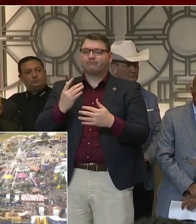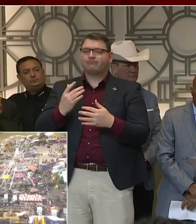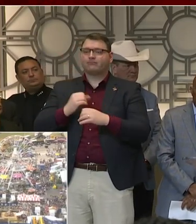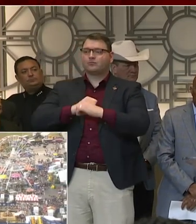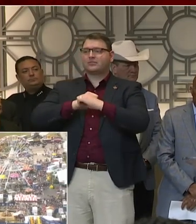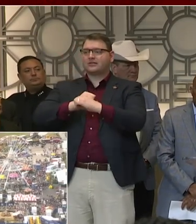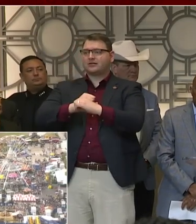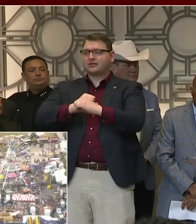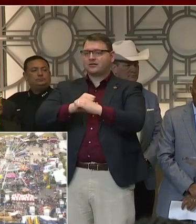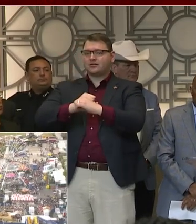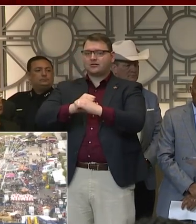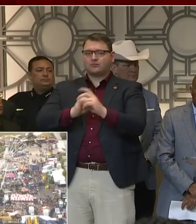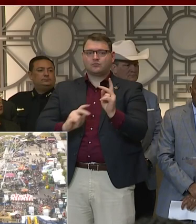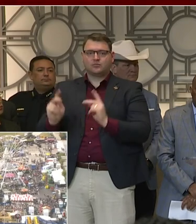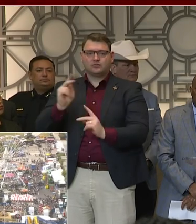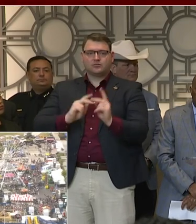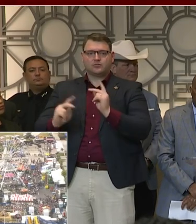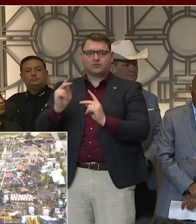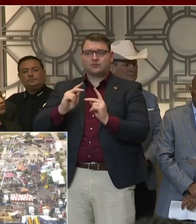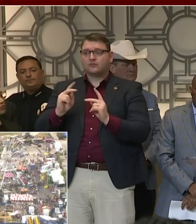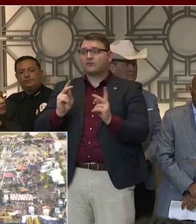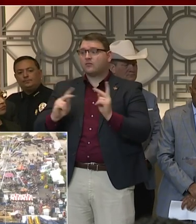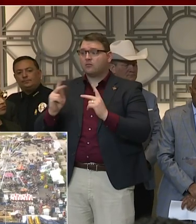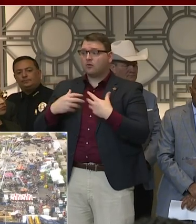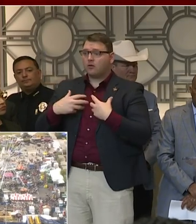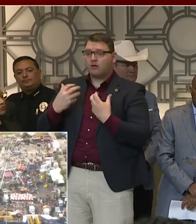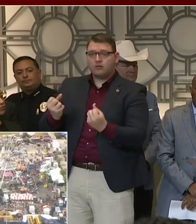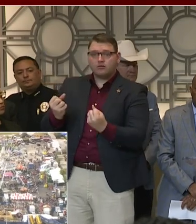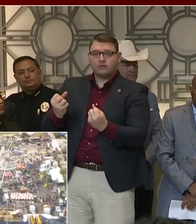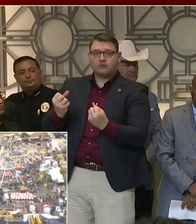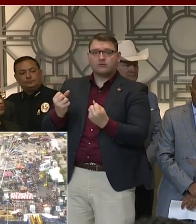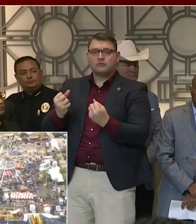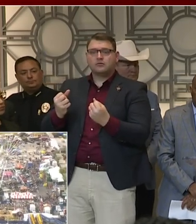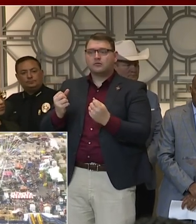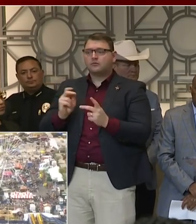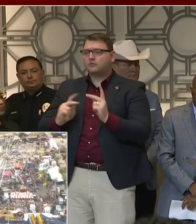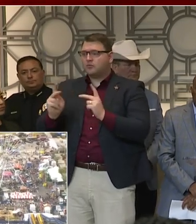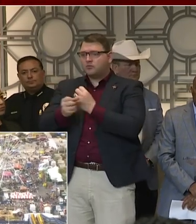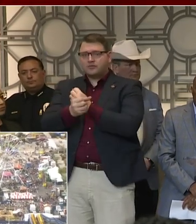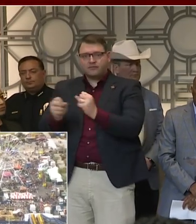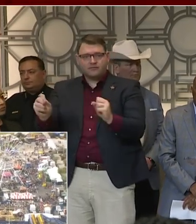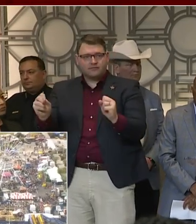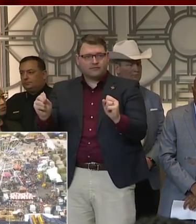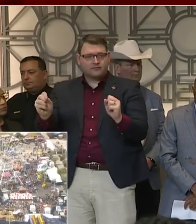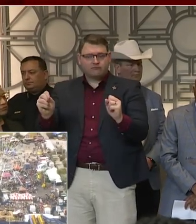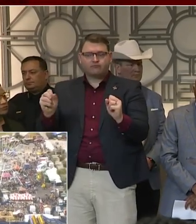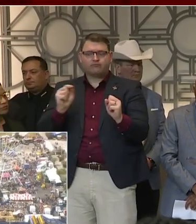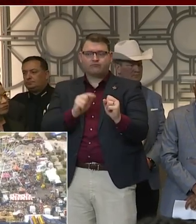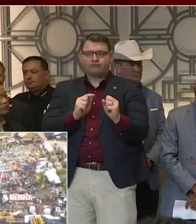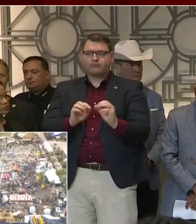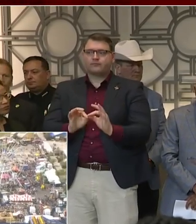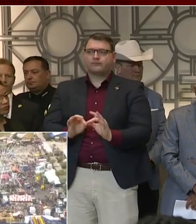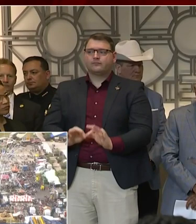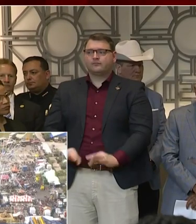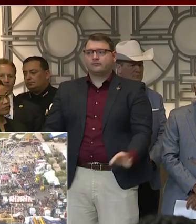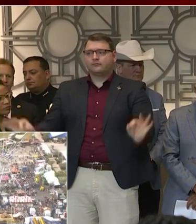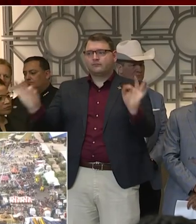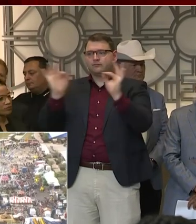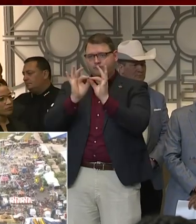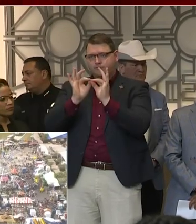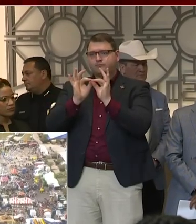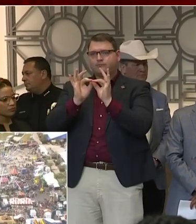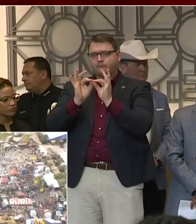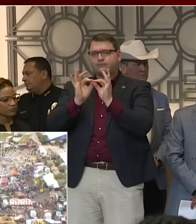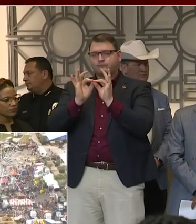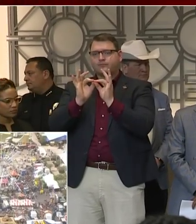the safety and security of our community. And that's why we have moved forward with this step. And I do